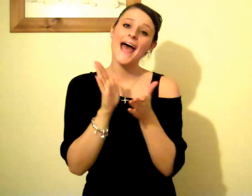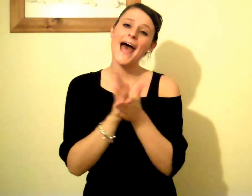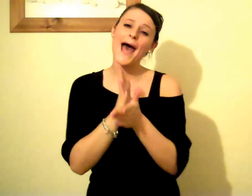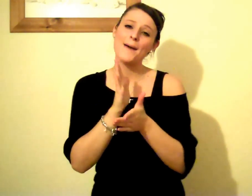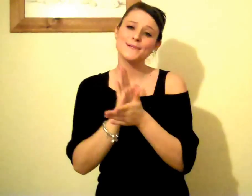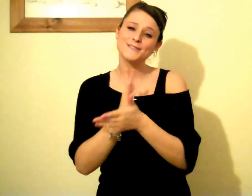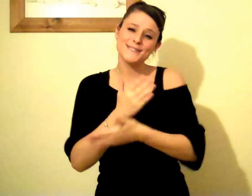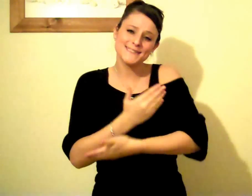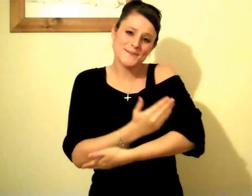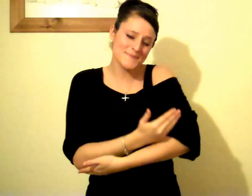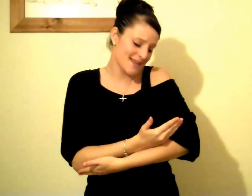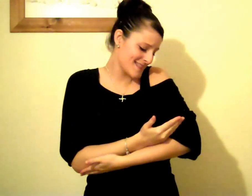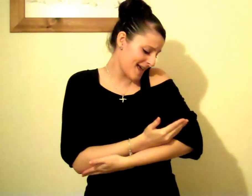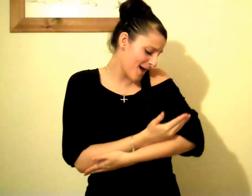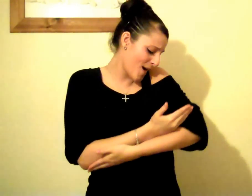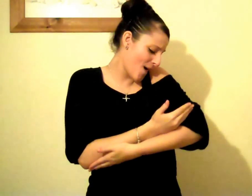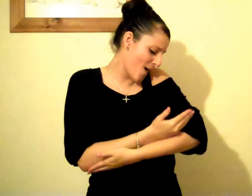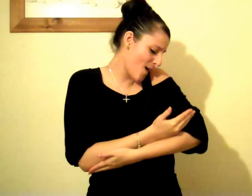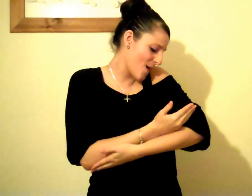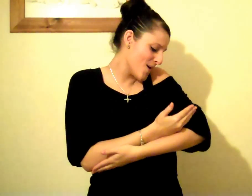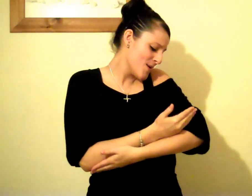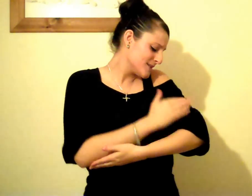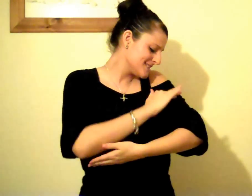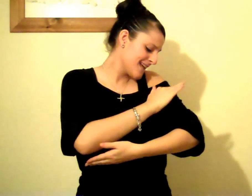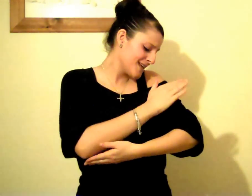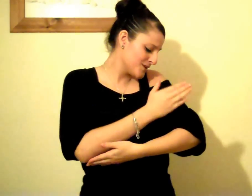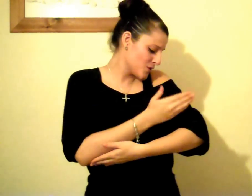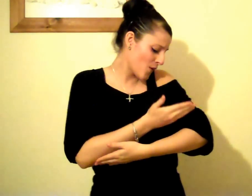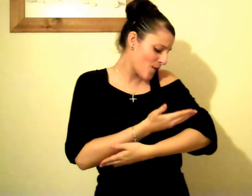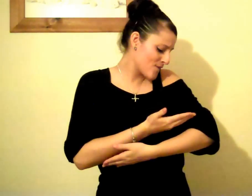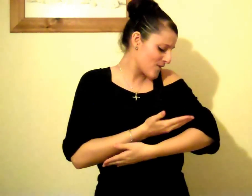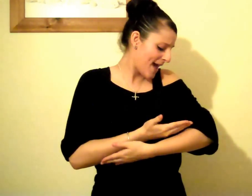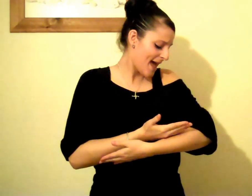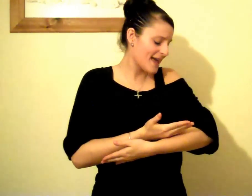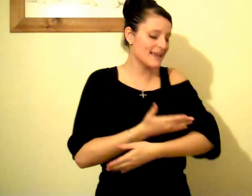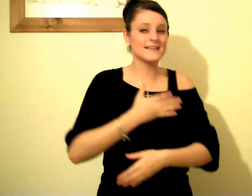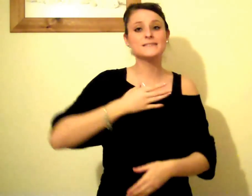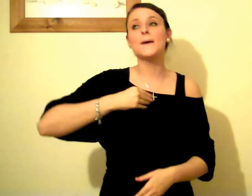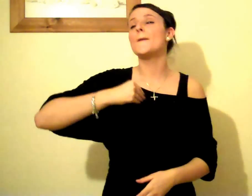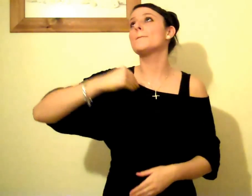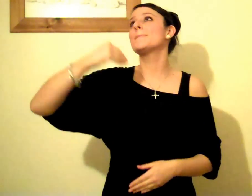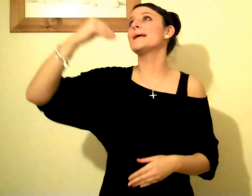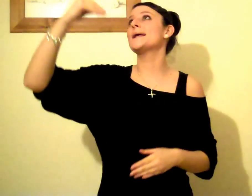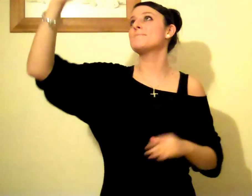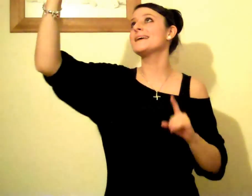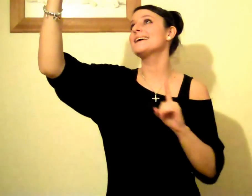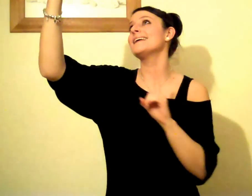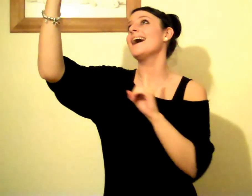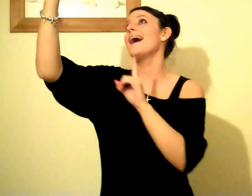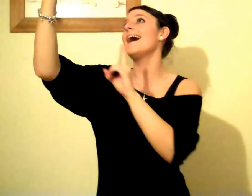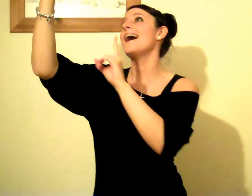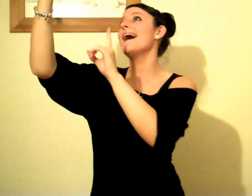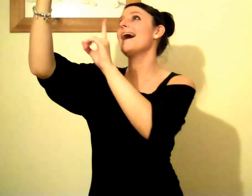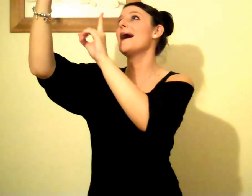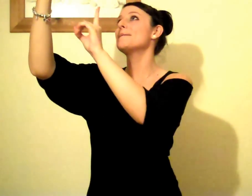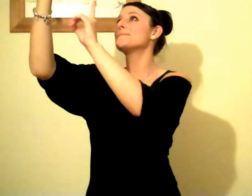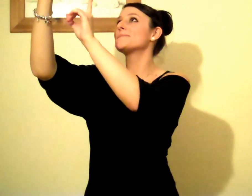Happy just to be there Holding your face Beat me up